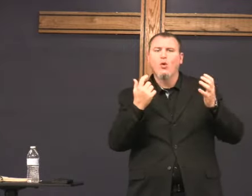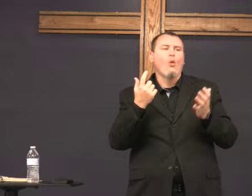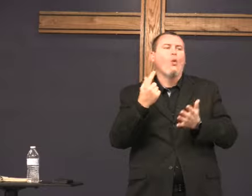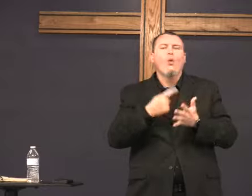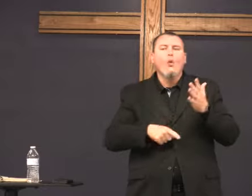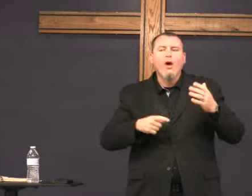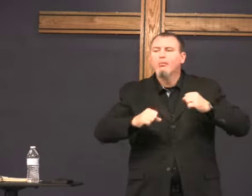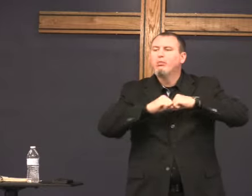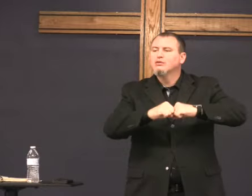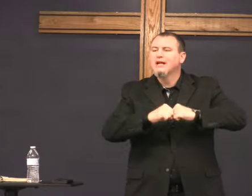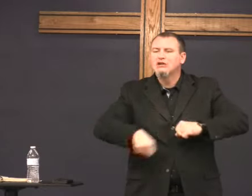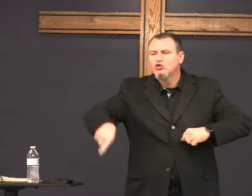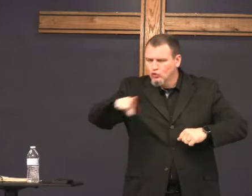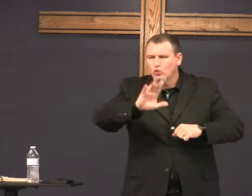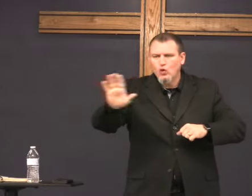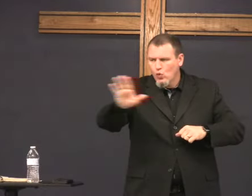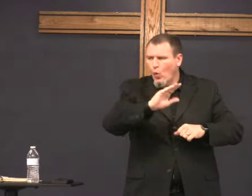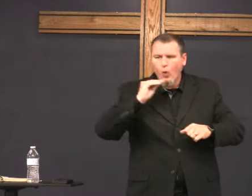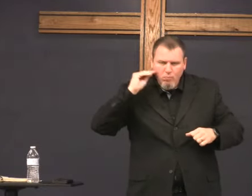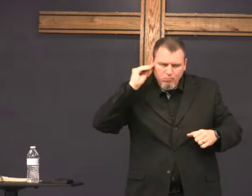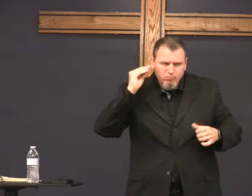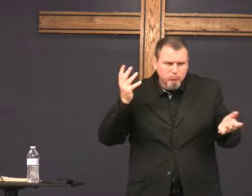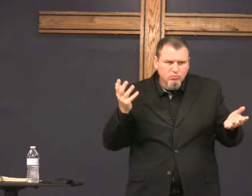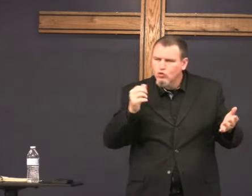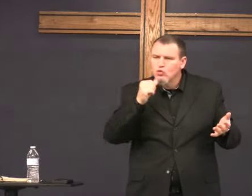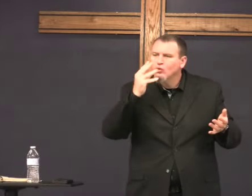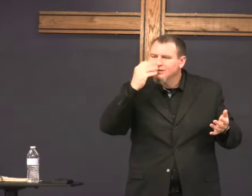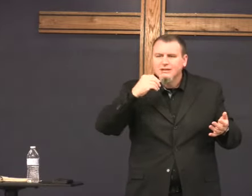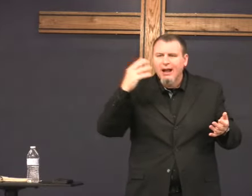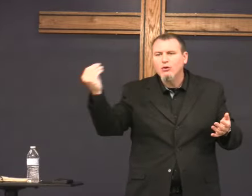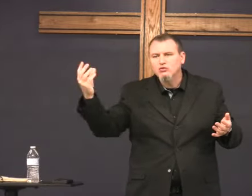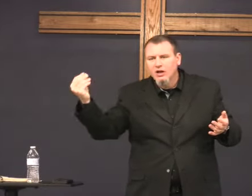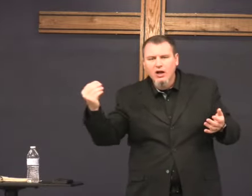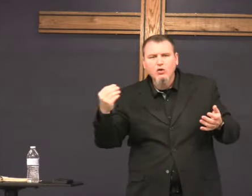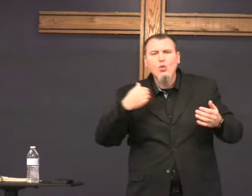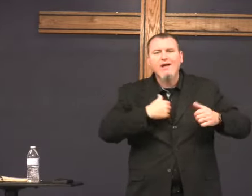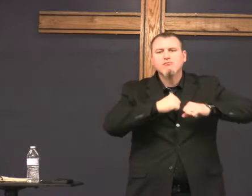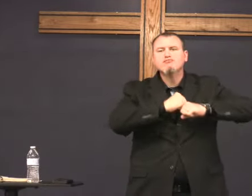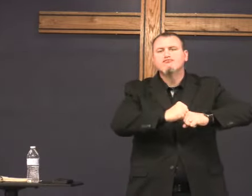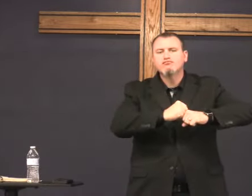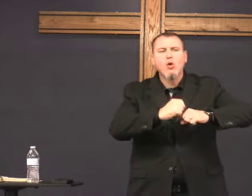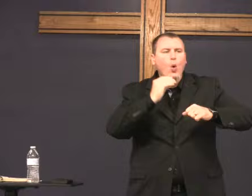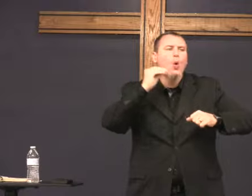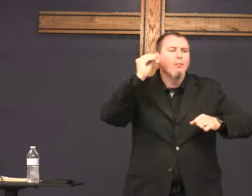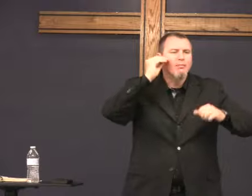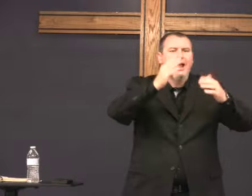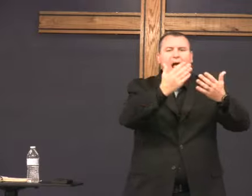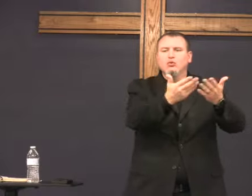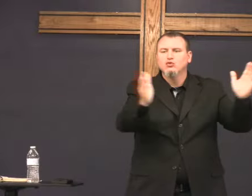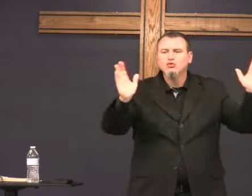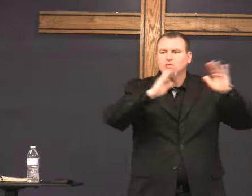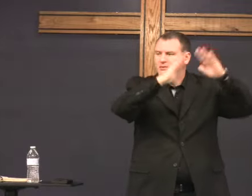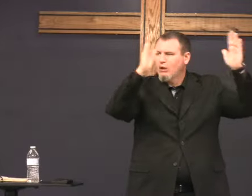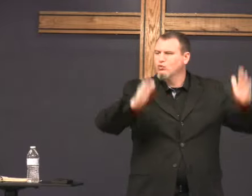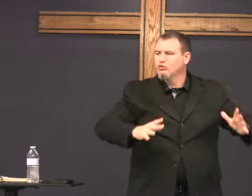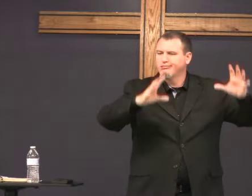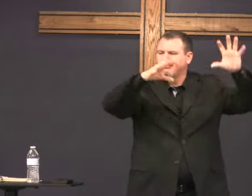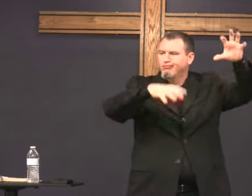border around your house around your home not pretty flowers but something to protect your